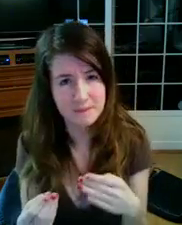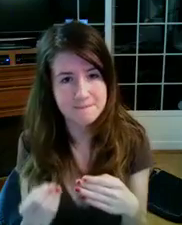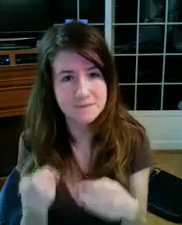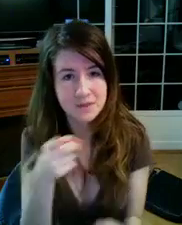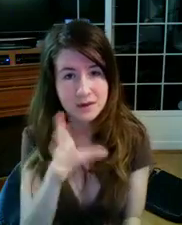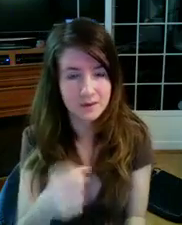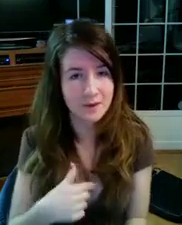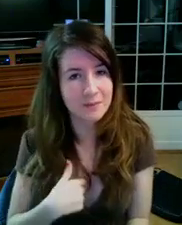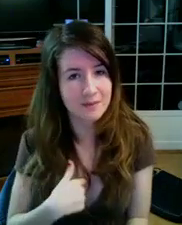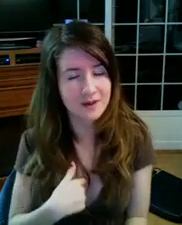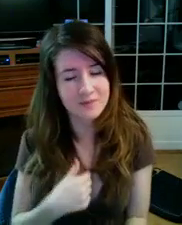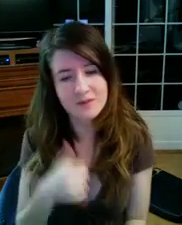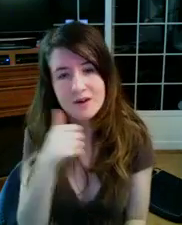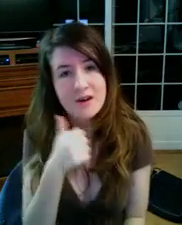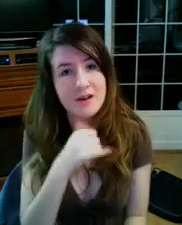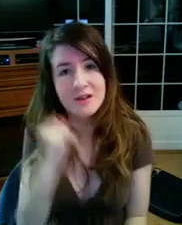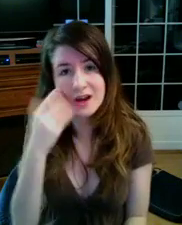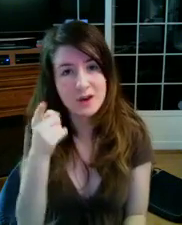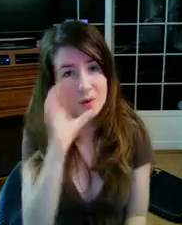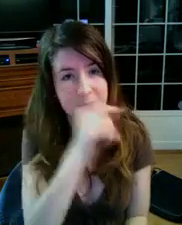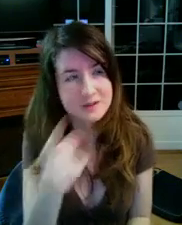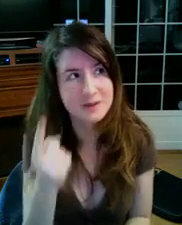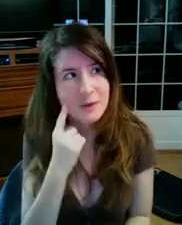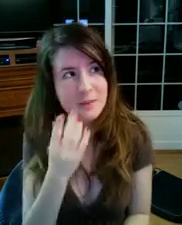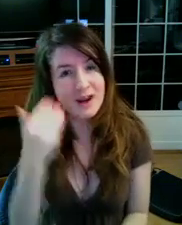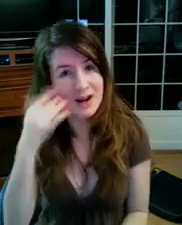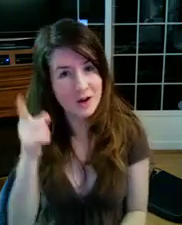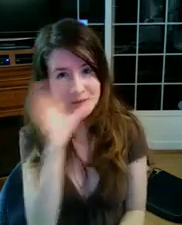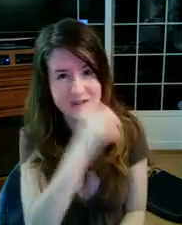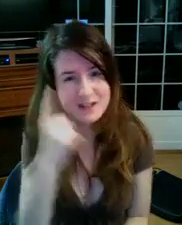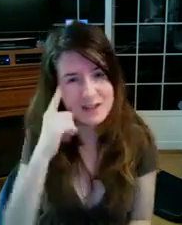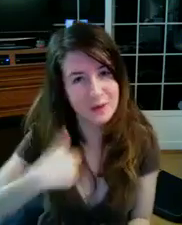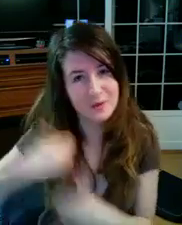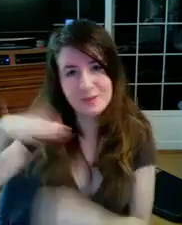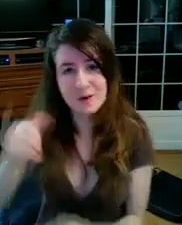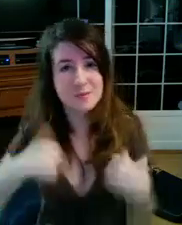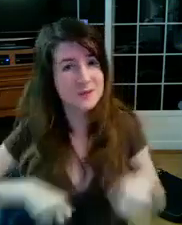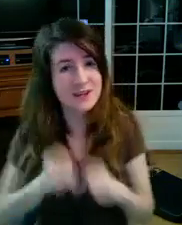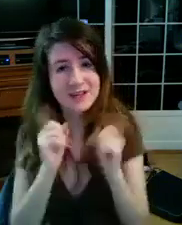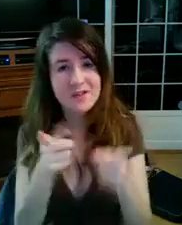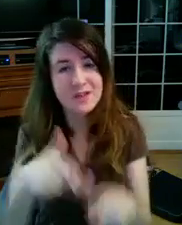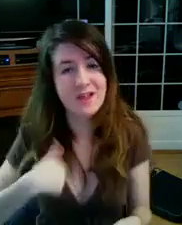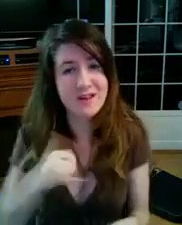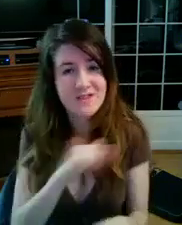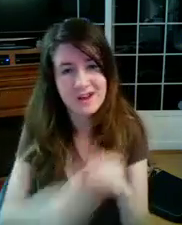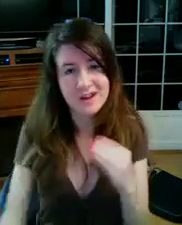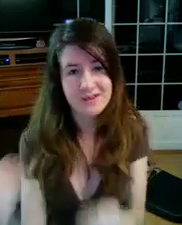about, you got me? Haley, I know you miss your mom, and I know you miss your dad when I'm gone, but I'm trying to give you the life that I